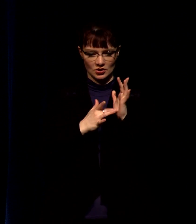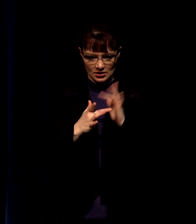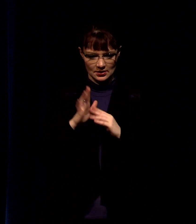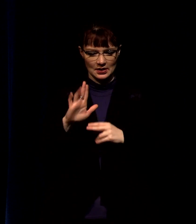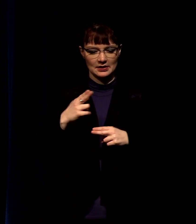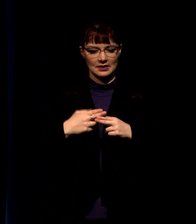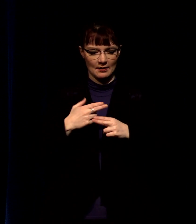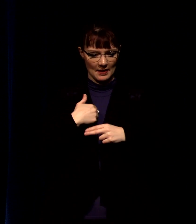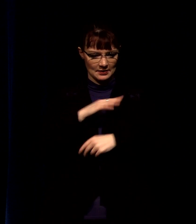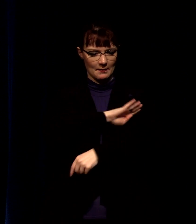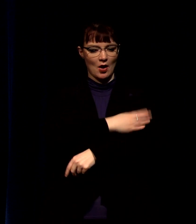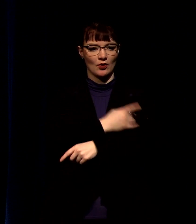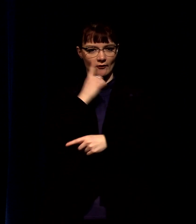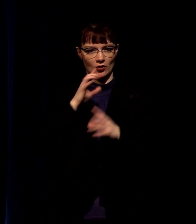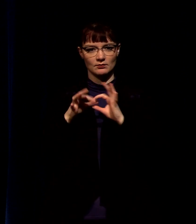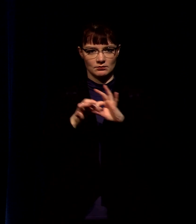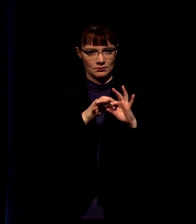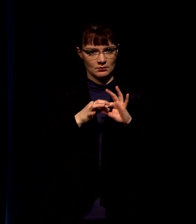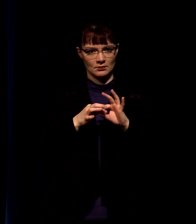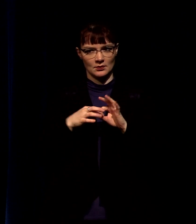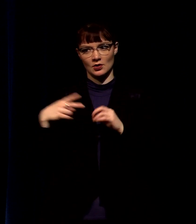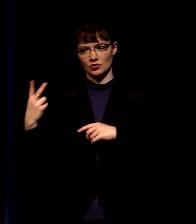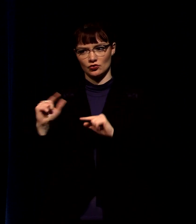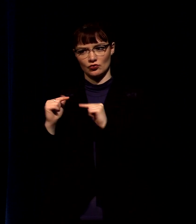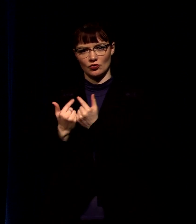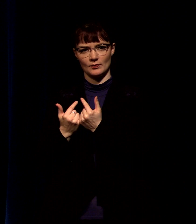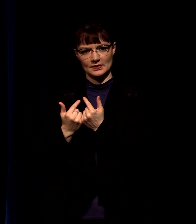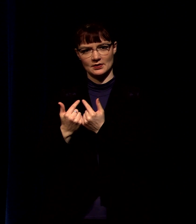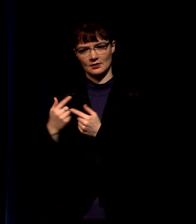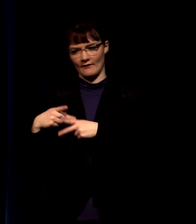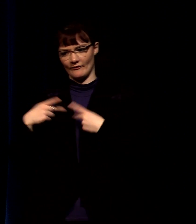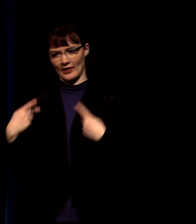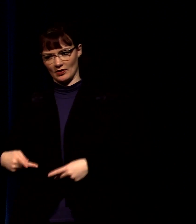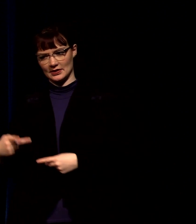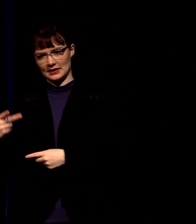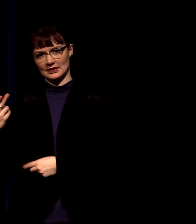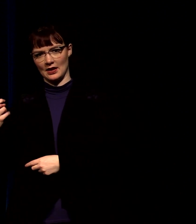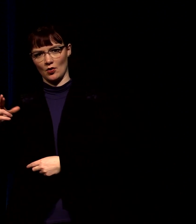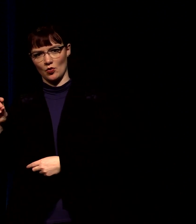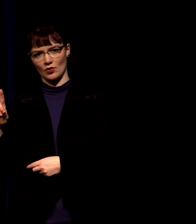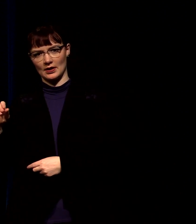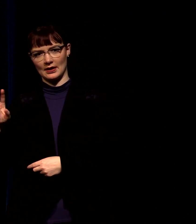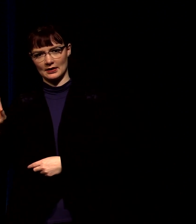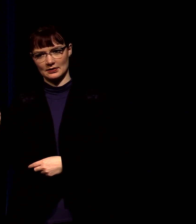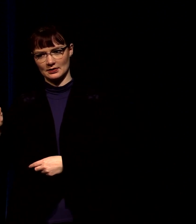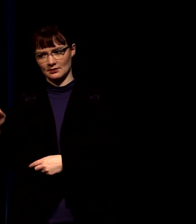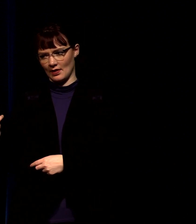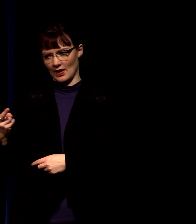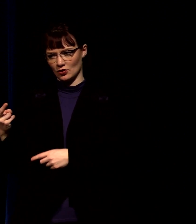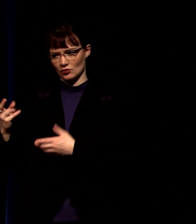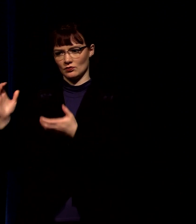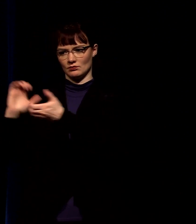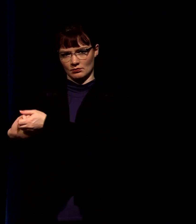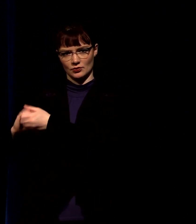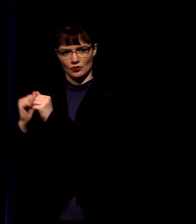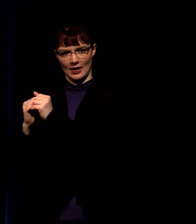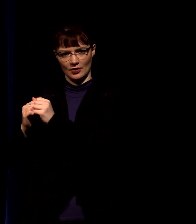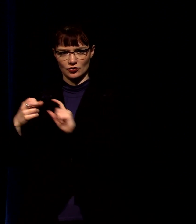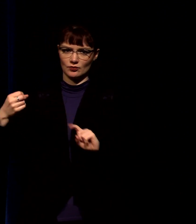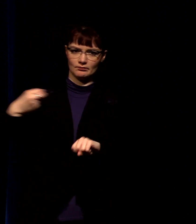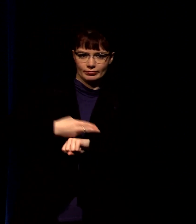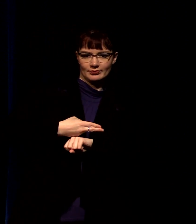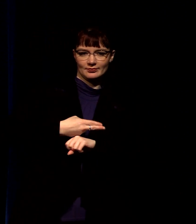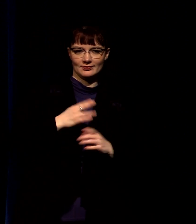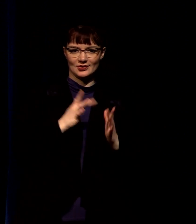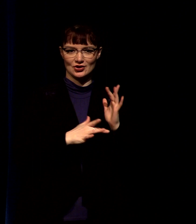unifying power we have two united groups that want to get rid of jesus and they actually unite because jesus is the uniting factor not in a good